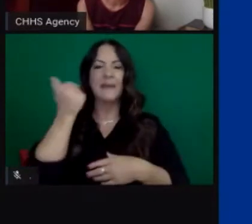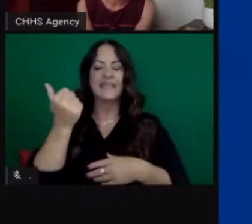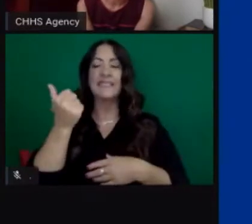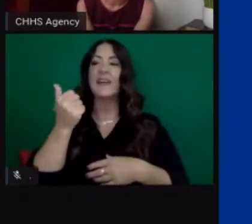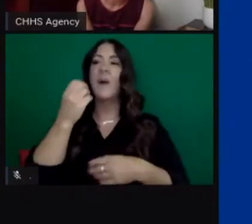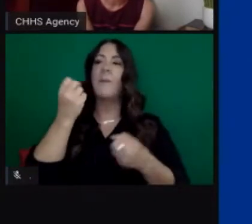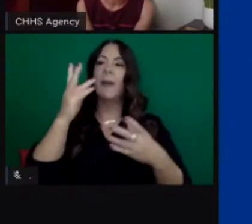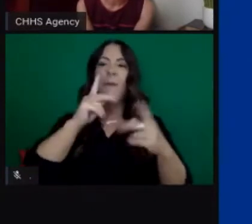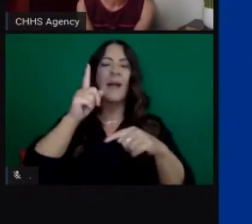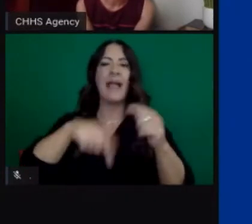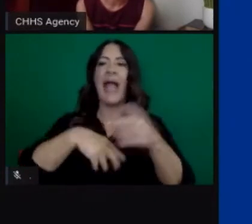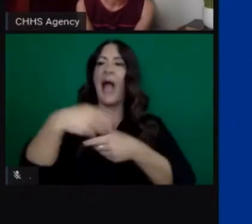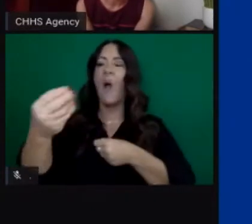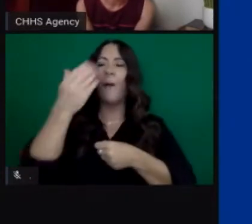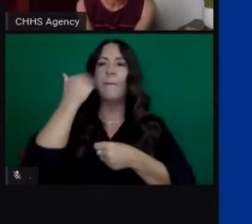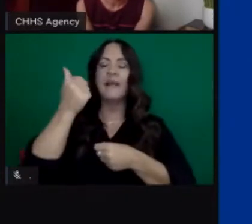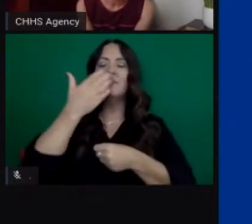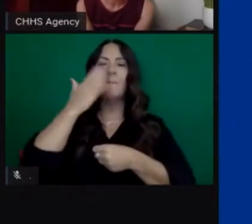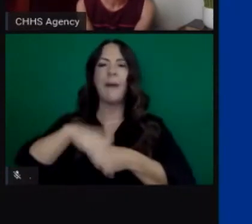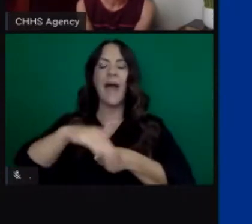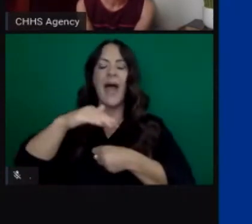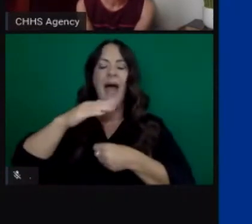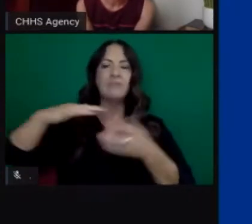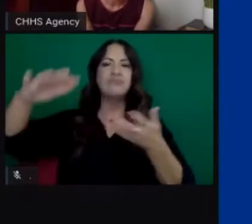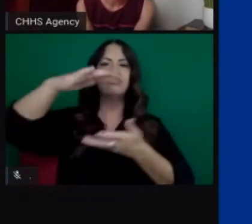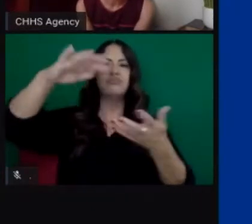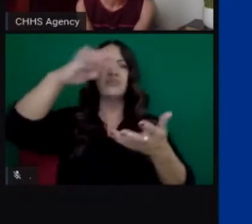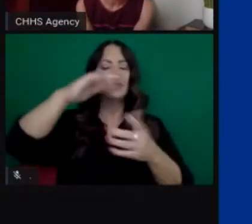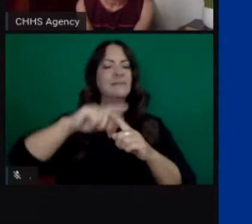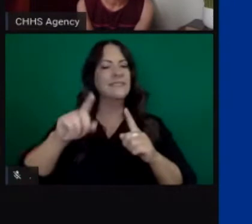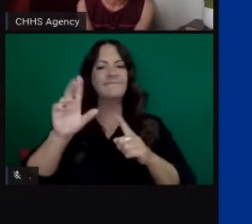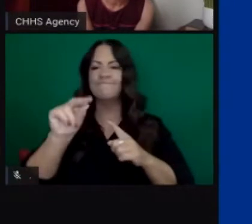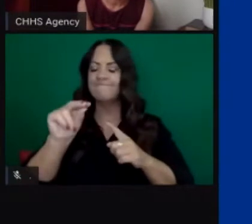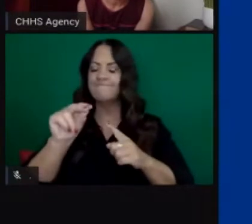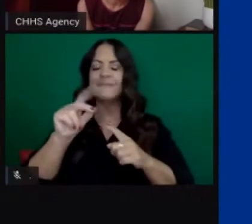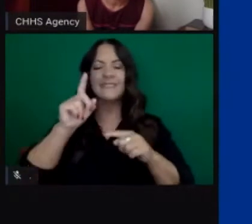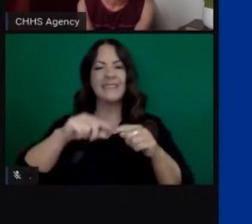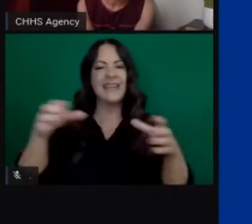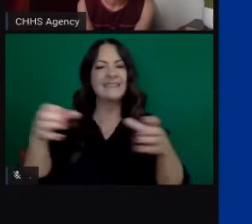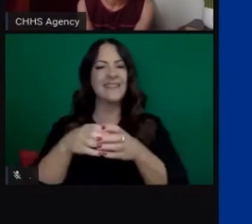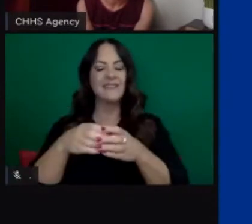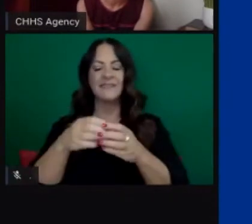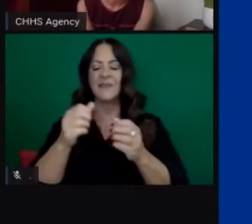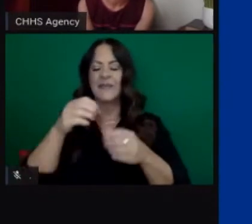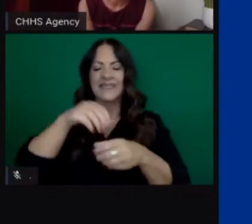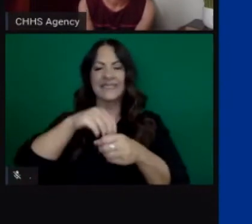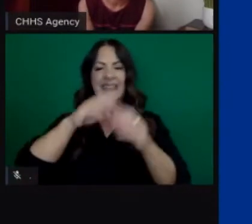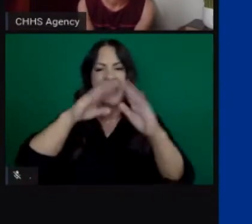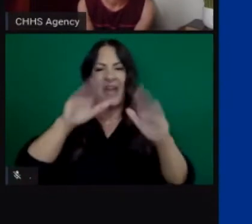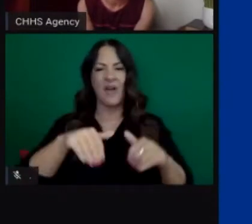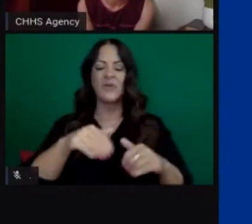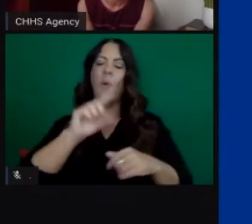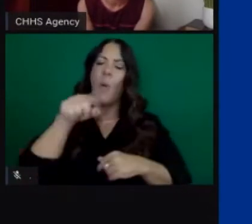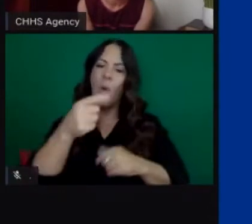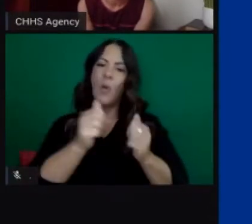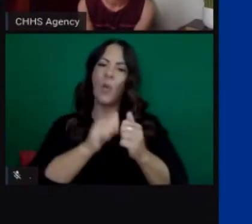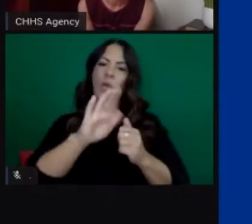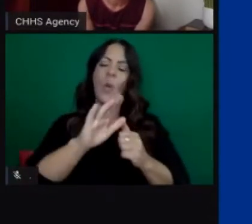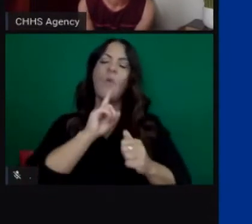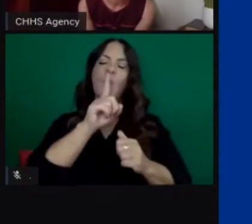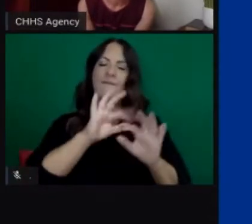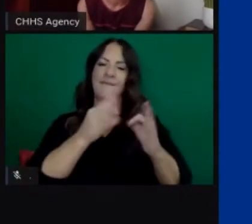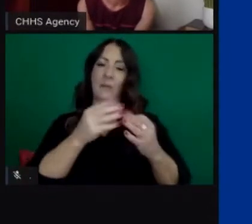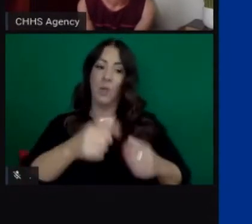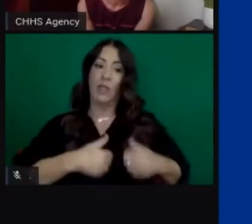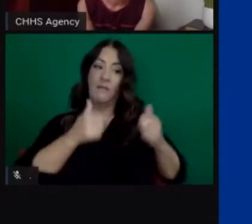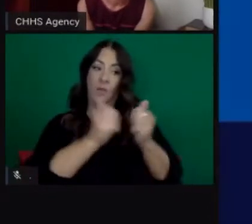quality in many parts of our state, but we do encourage you to remain indoors and with your household members, but this is not a reason to gather indoors.